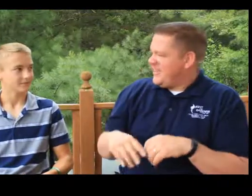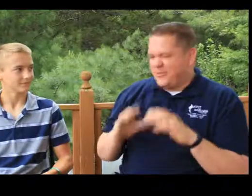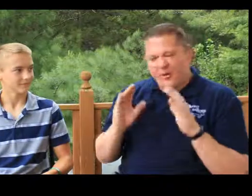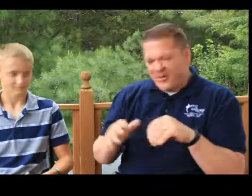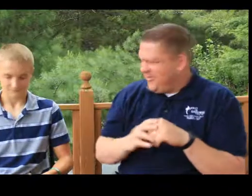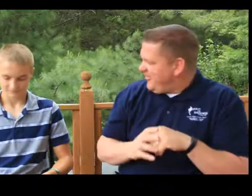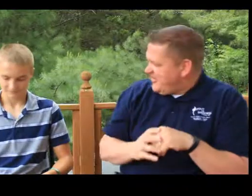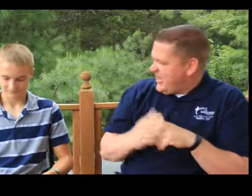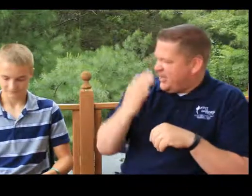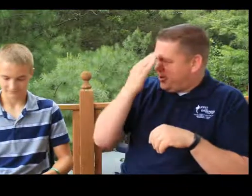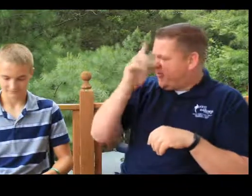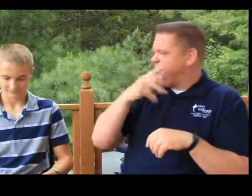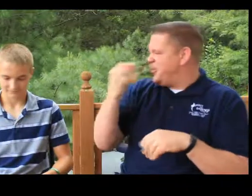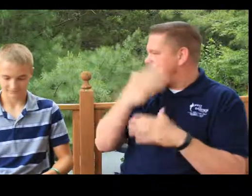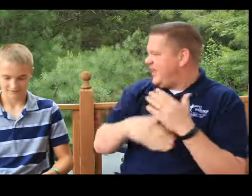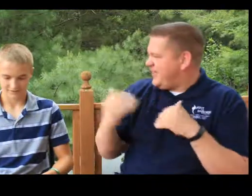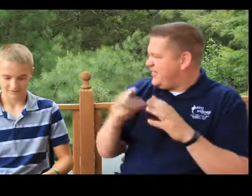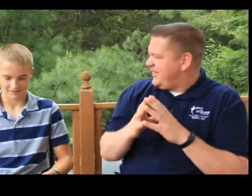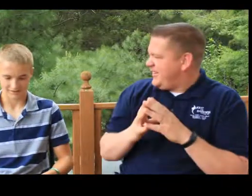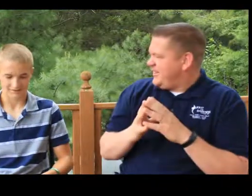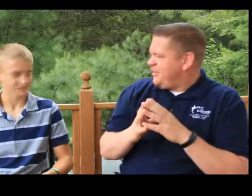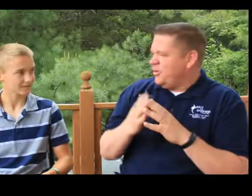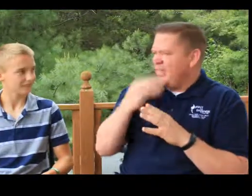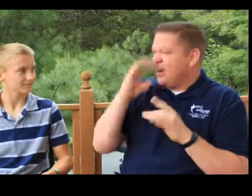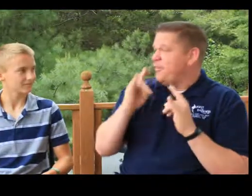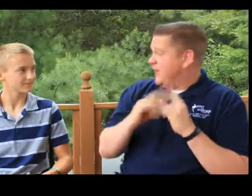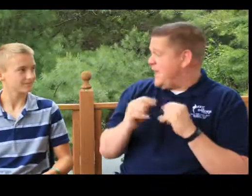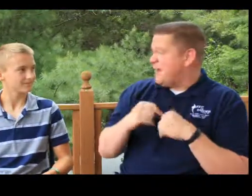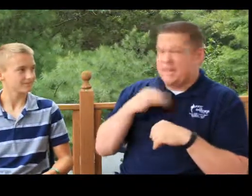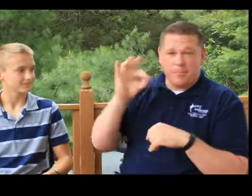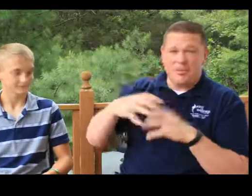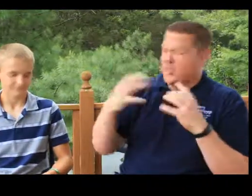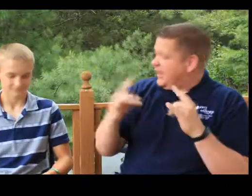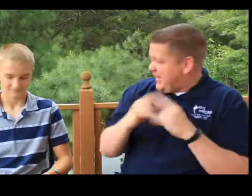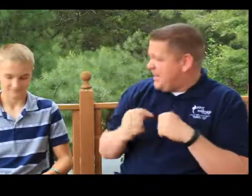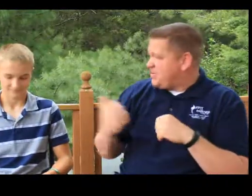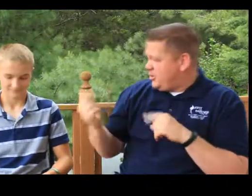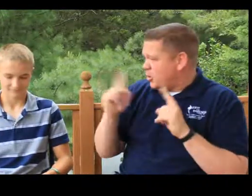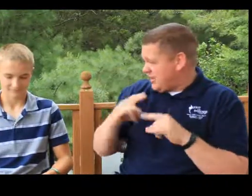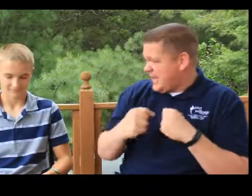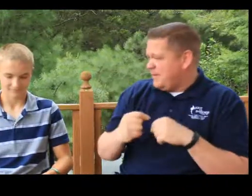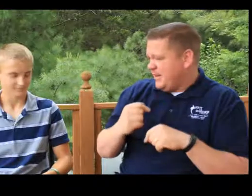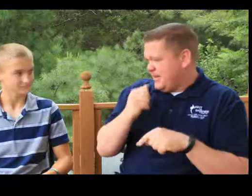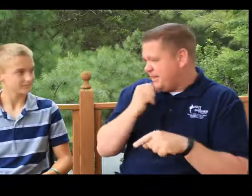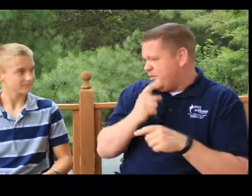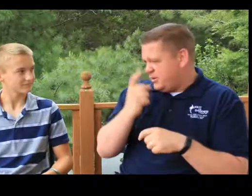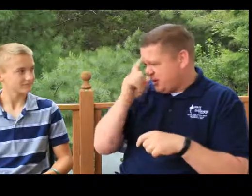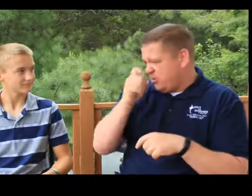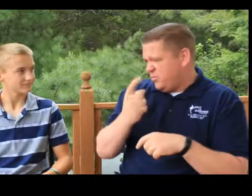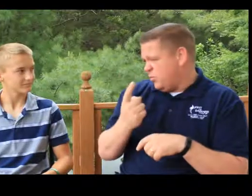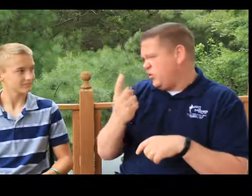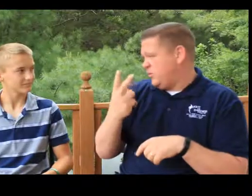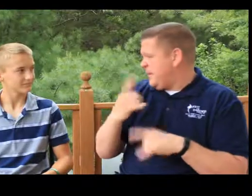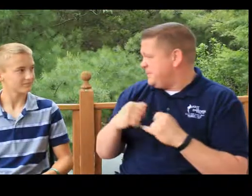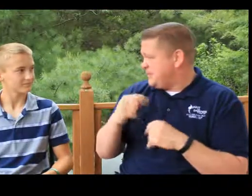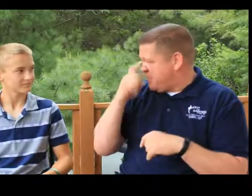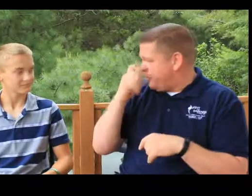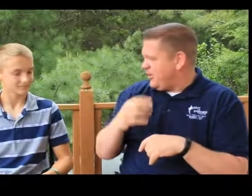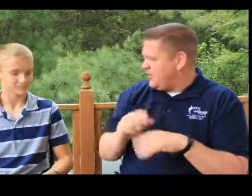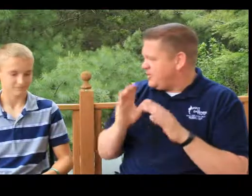That's wonderful. And now you know for sure you're going to heaven. Yes. Well, thank God for camp. I get to preach a lot of camps. And you go to camp every summer, one or two camps a summer. And that's